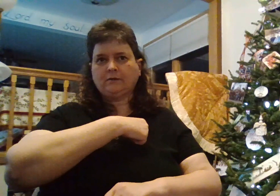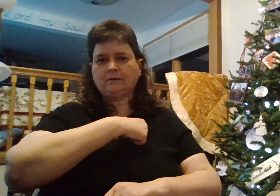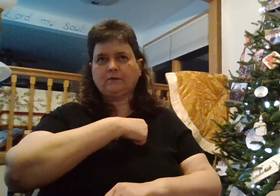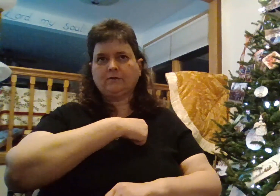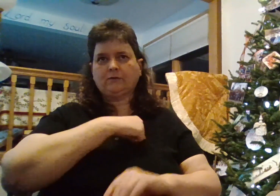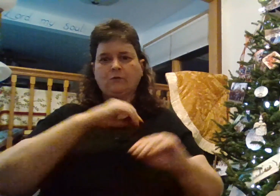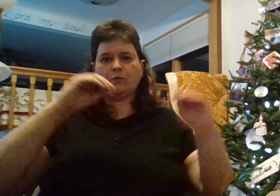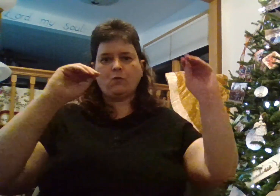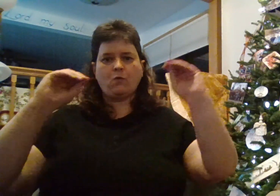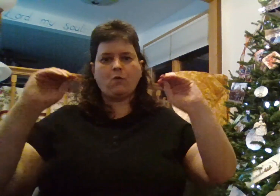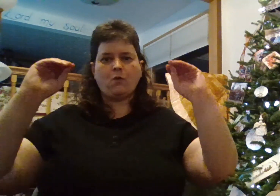Oh,